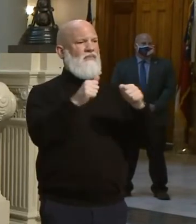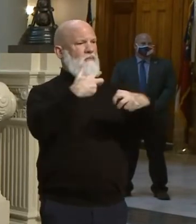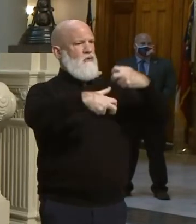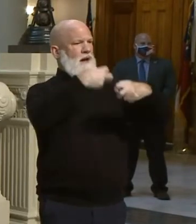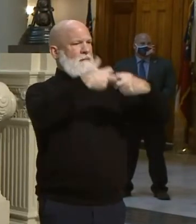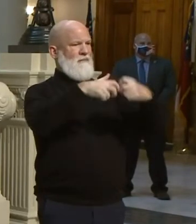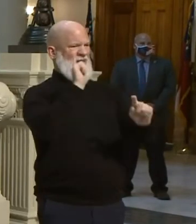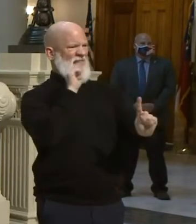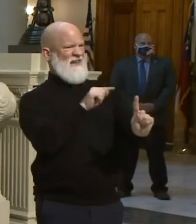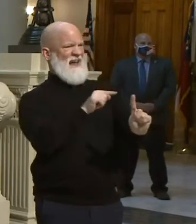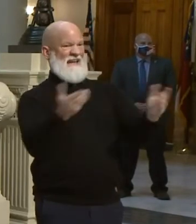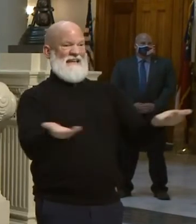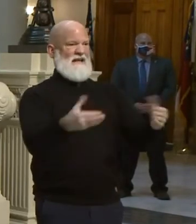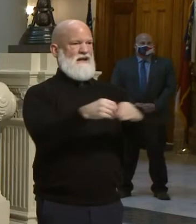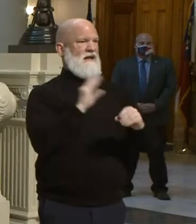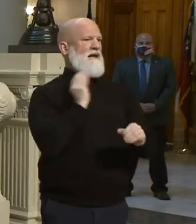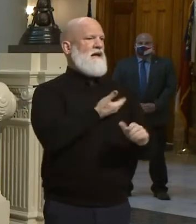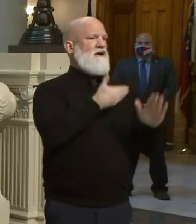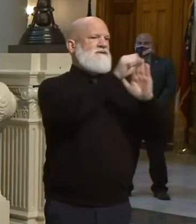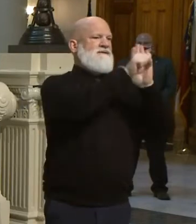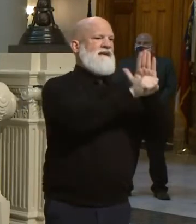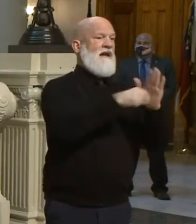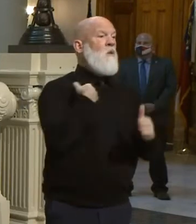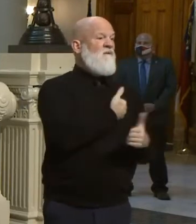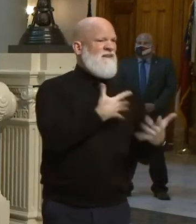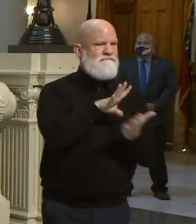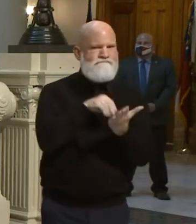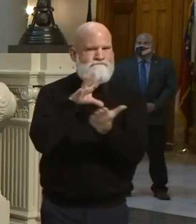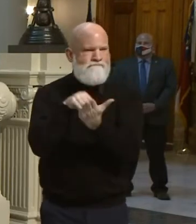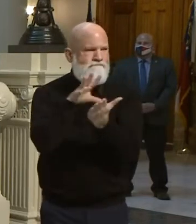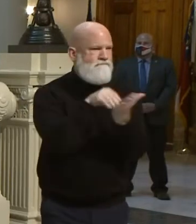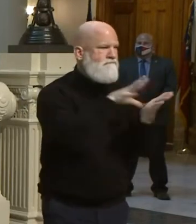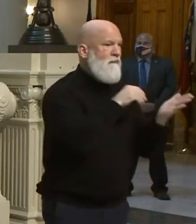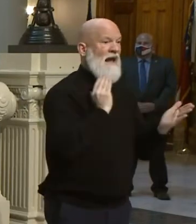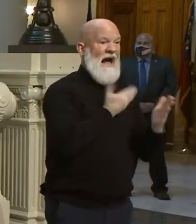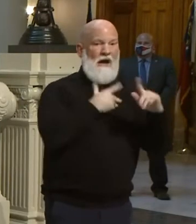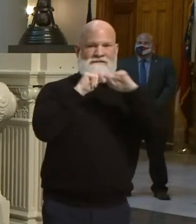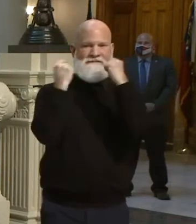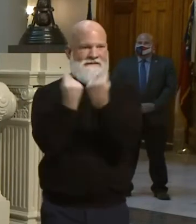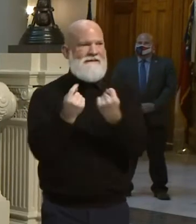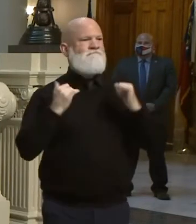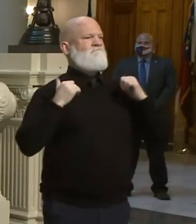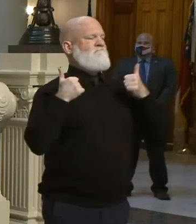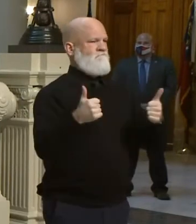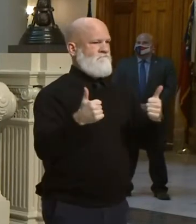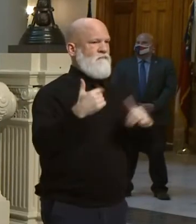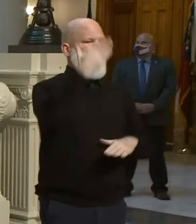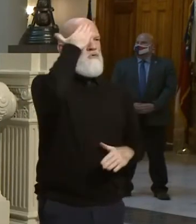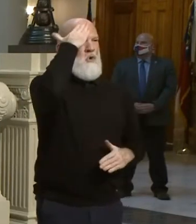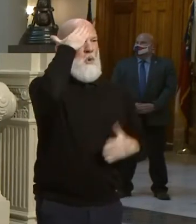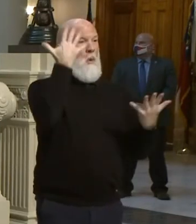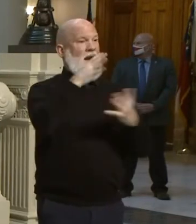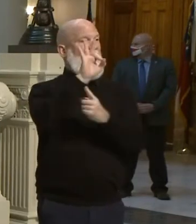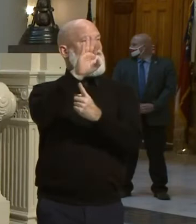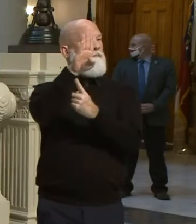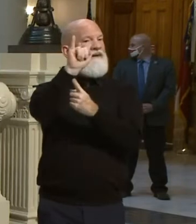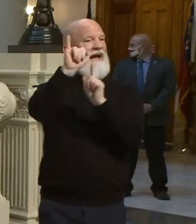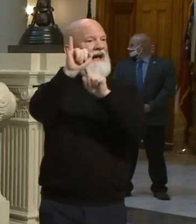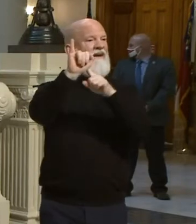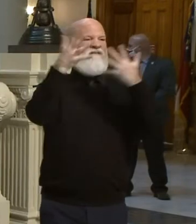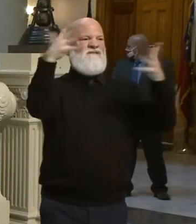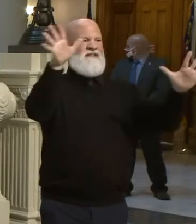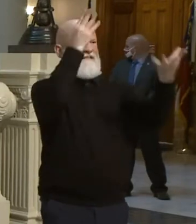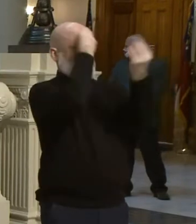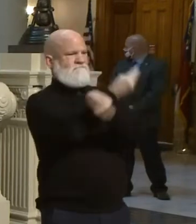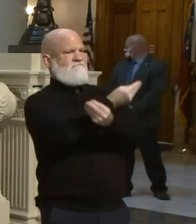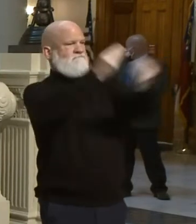certainly learned a lot, and we have a great team. We do know that the FBI has put out intelligence briefings.